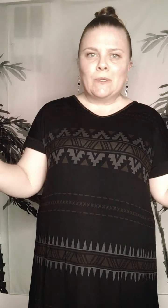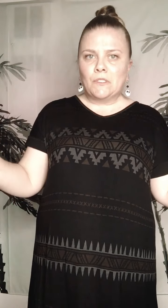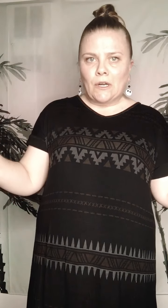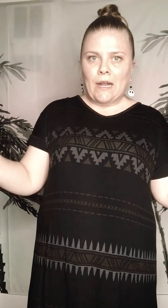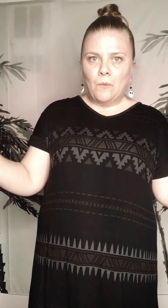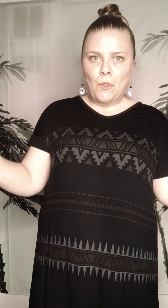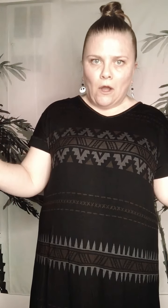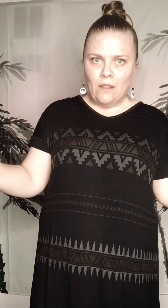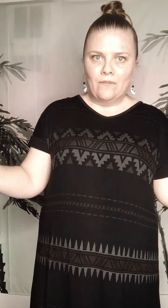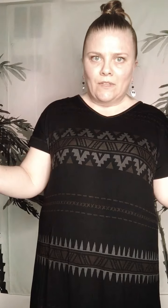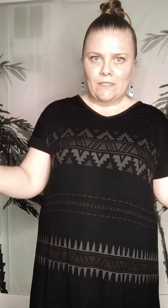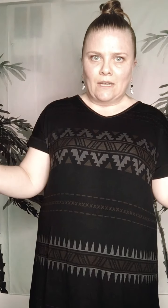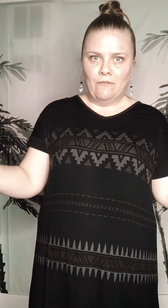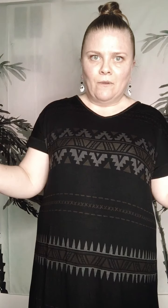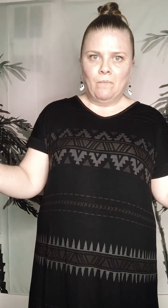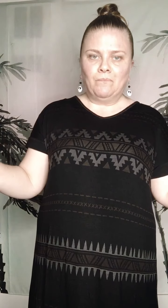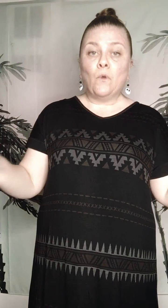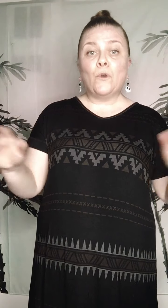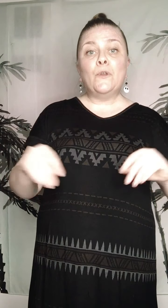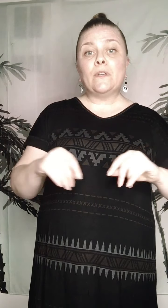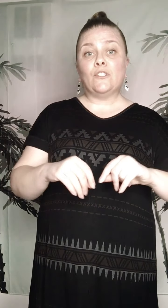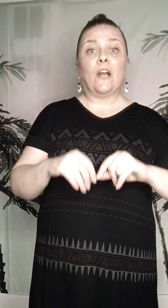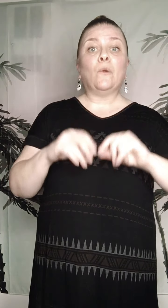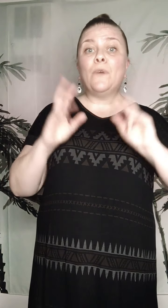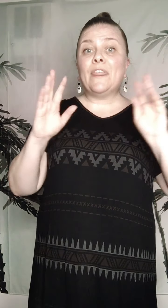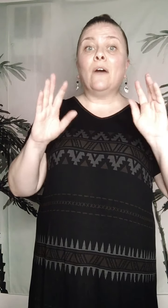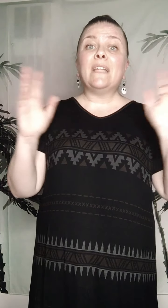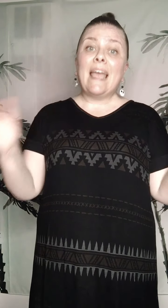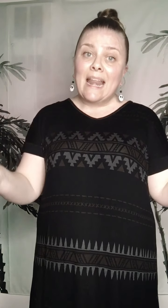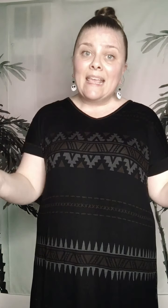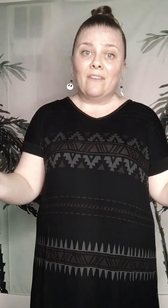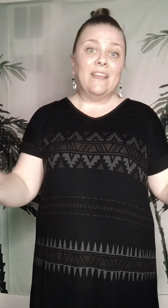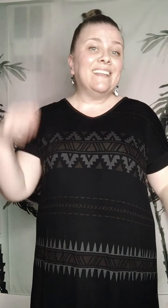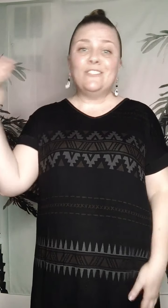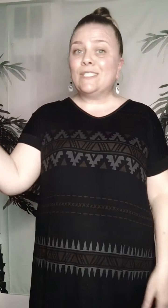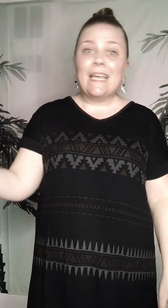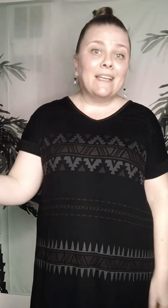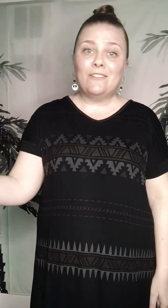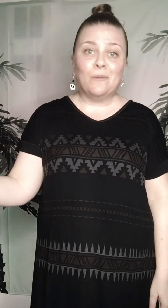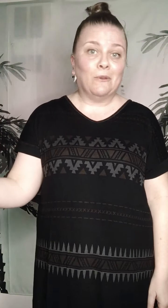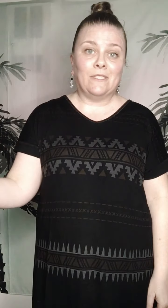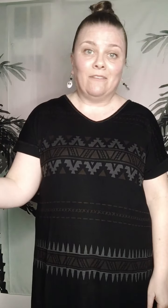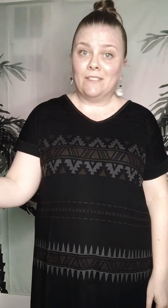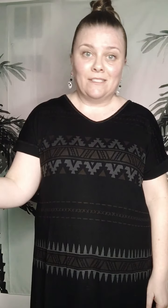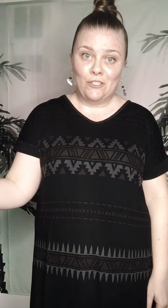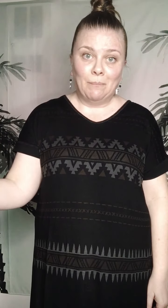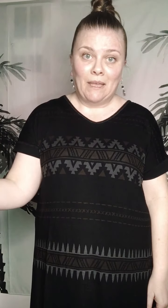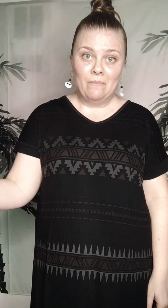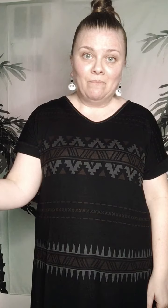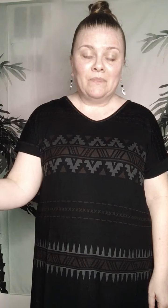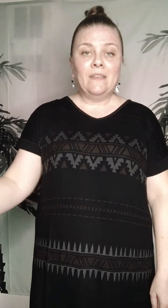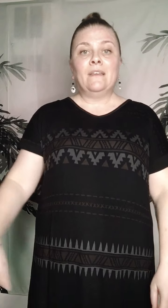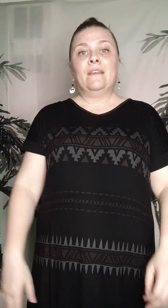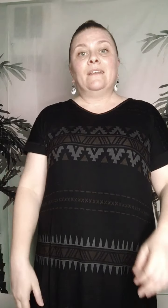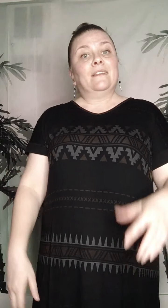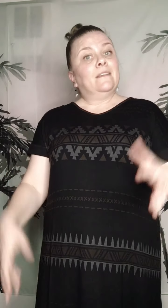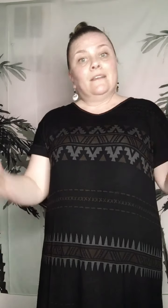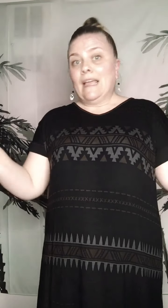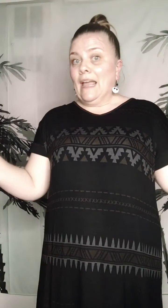can start out with all of this stuff or you can start without any of it and just take it to the post office and ship it. And